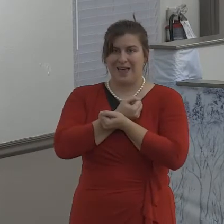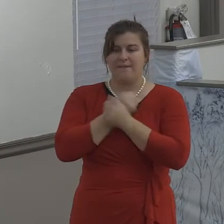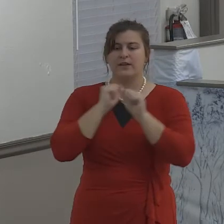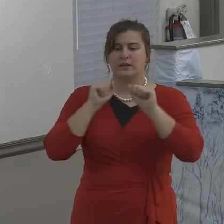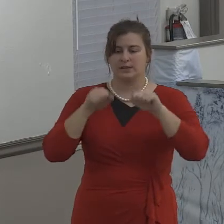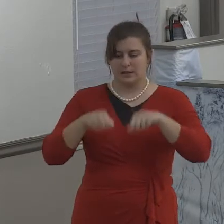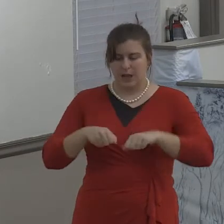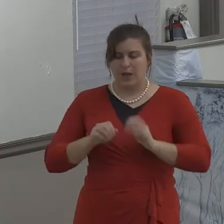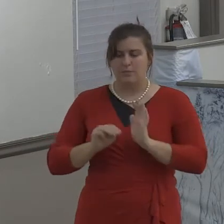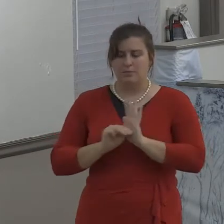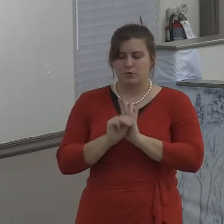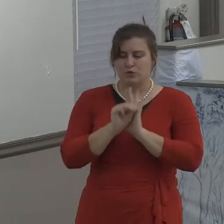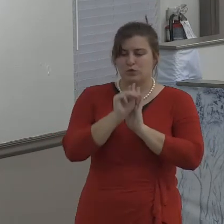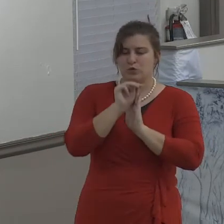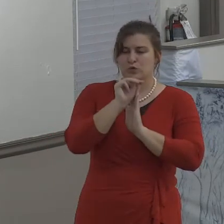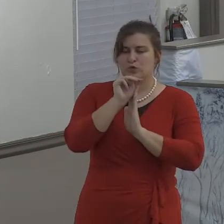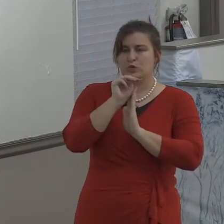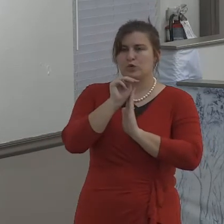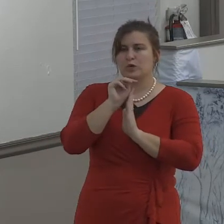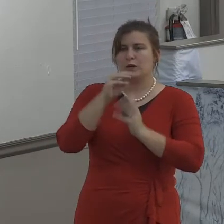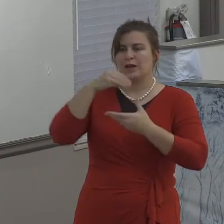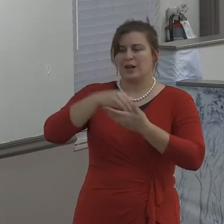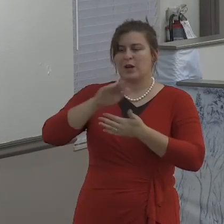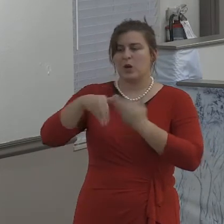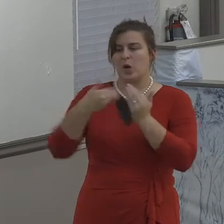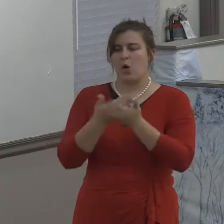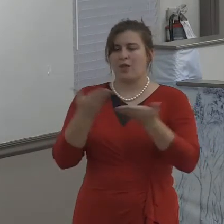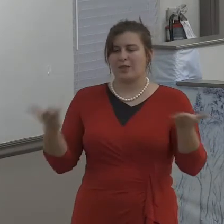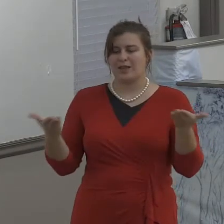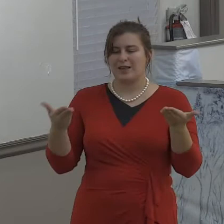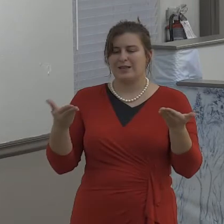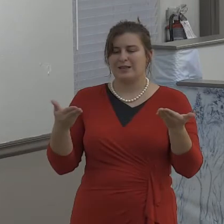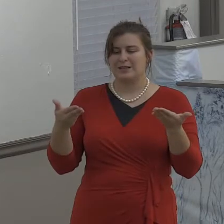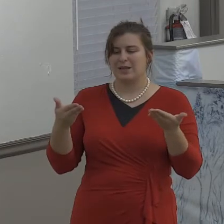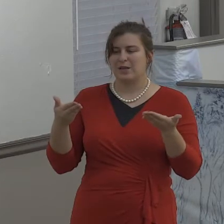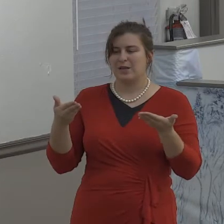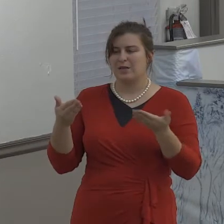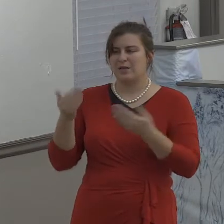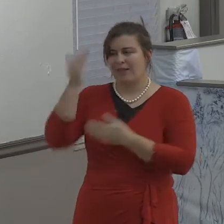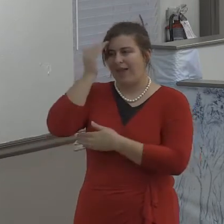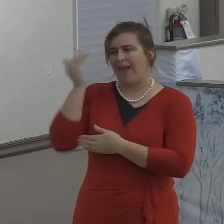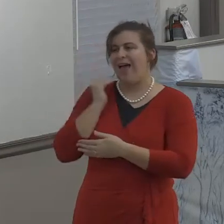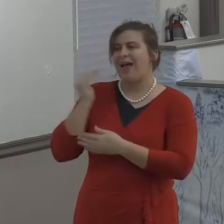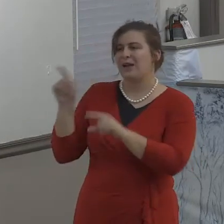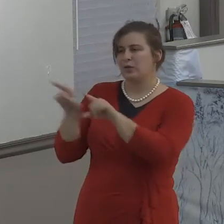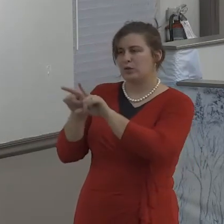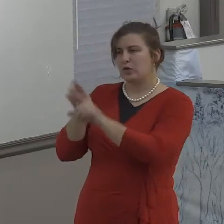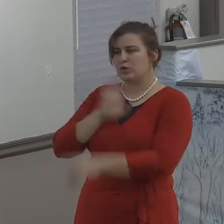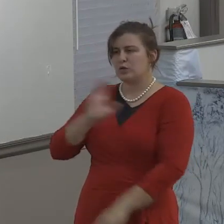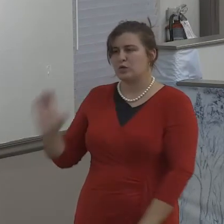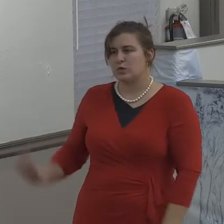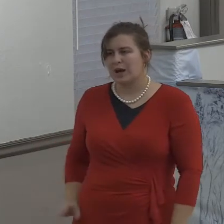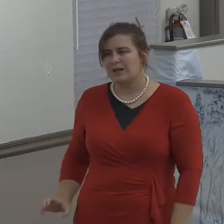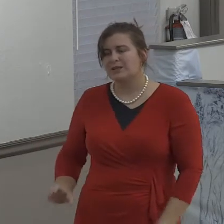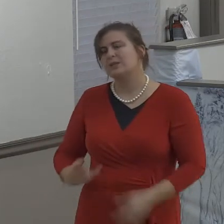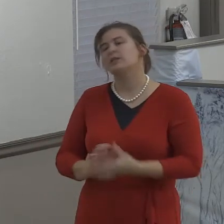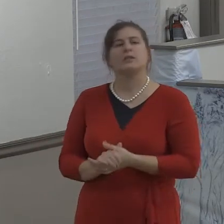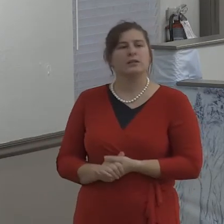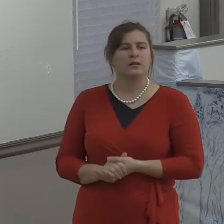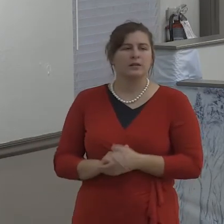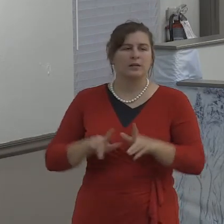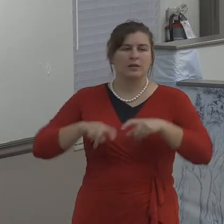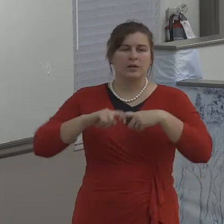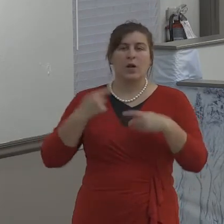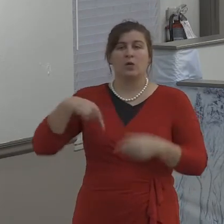There's an old saying that says, the road to the heart is the ear. You know, we've heard maybe it said, the road to a